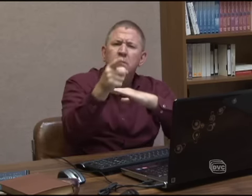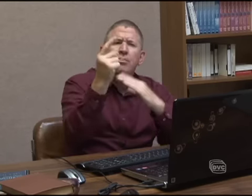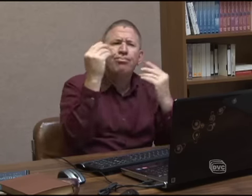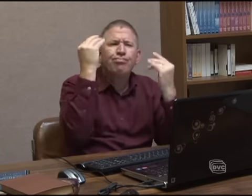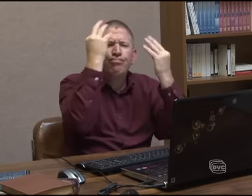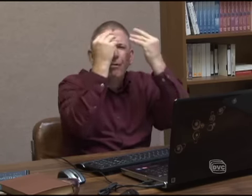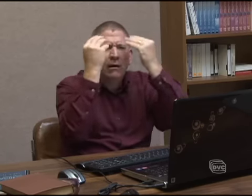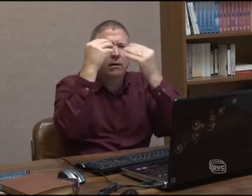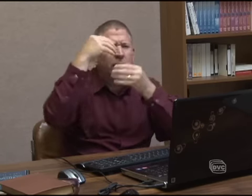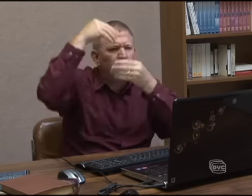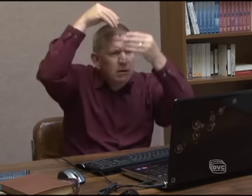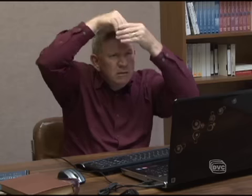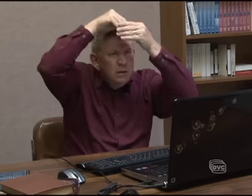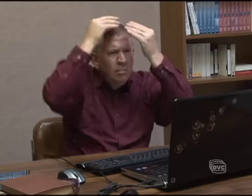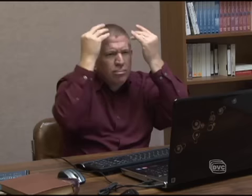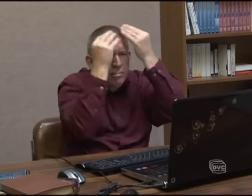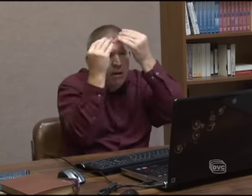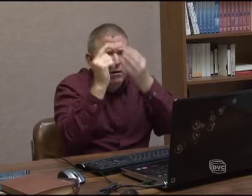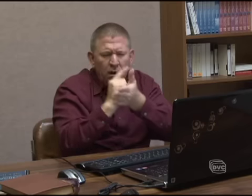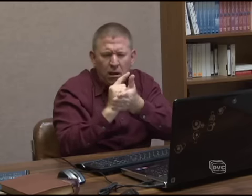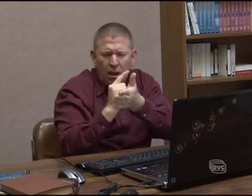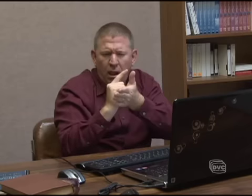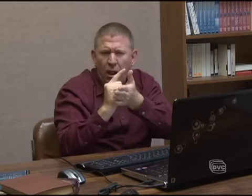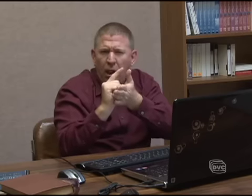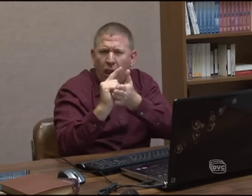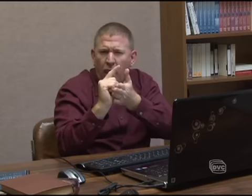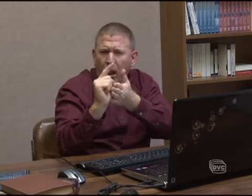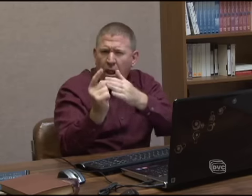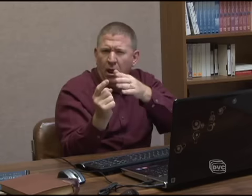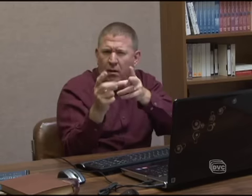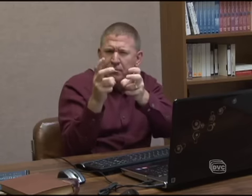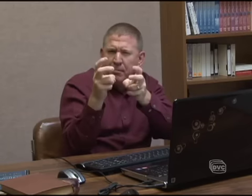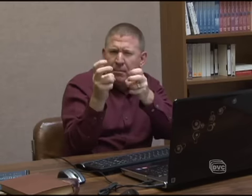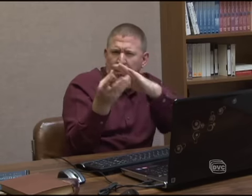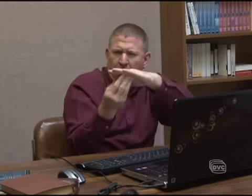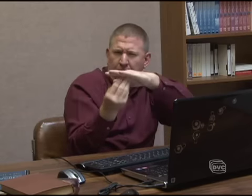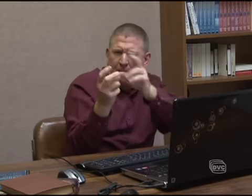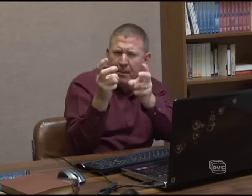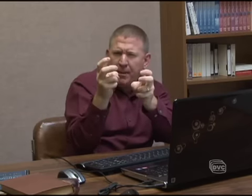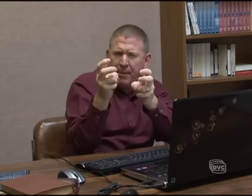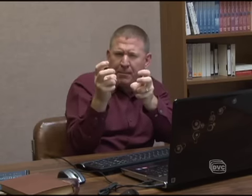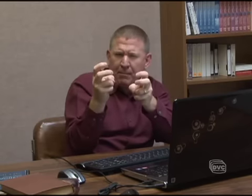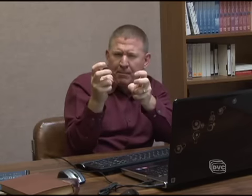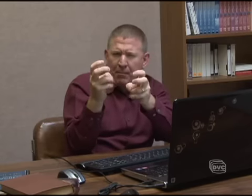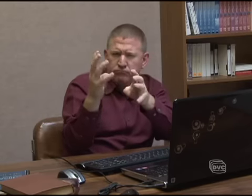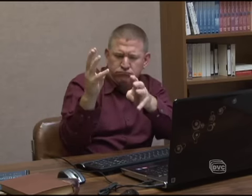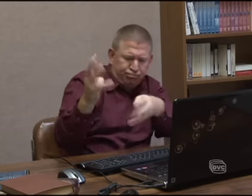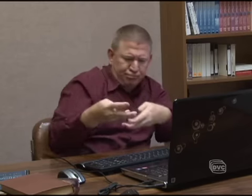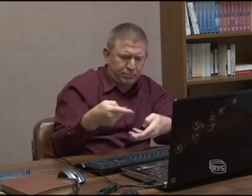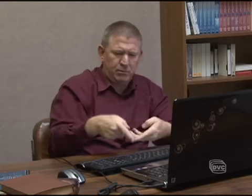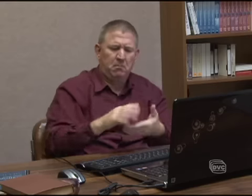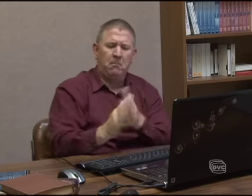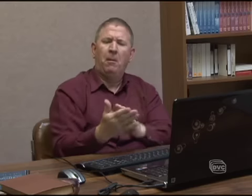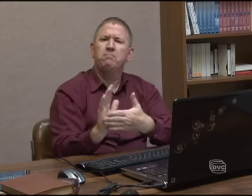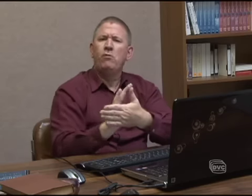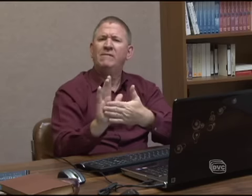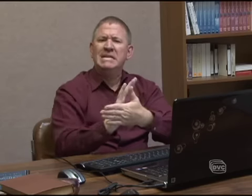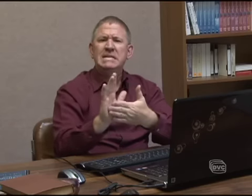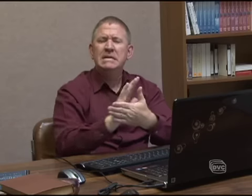that has lines and probes and can stick on your head and we record all your thoughts for an entire week and make a movie of